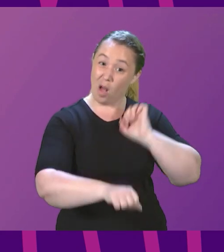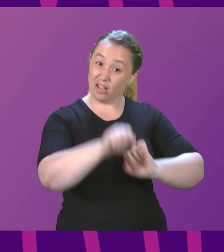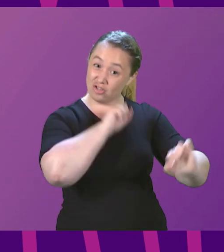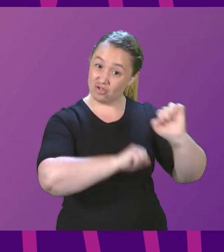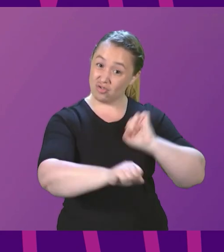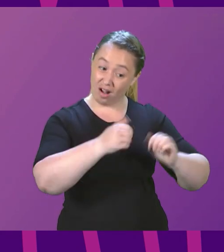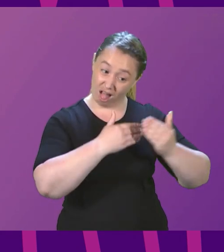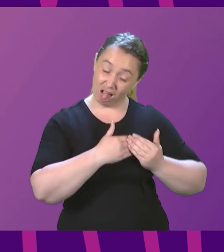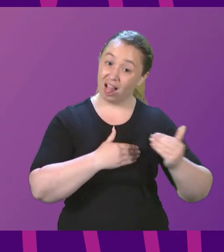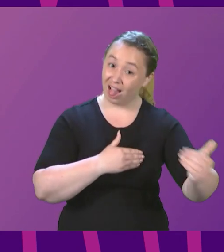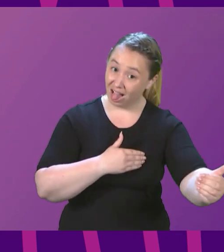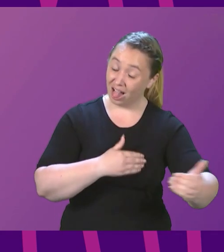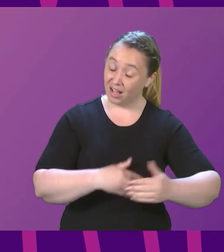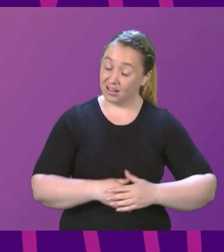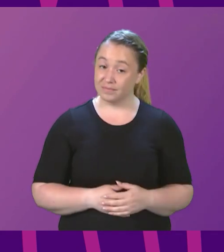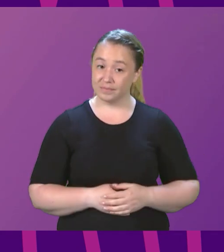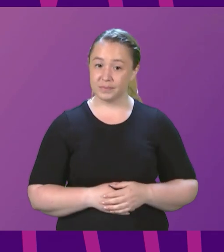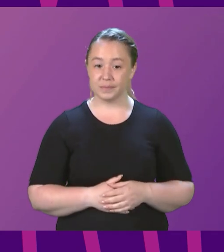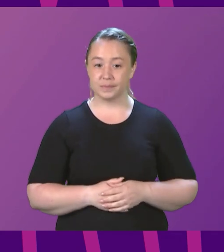decade and more.